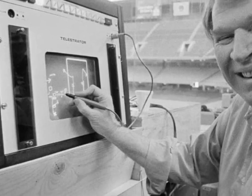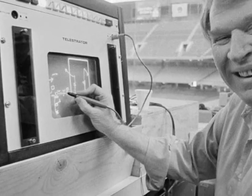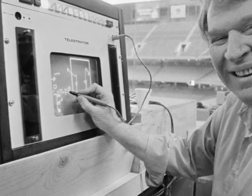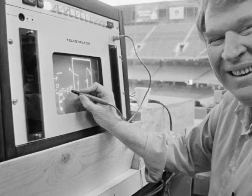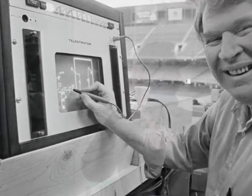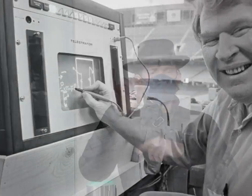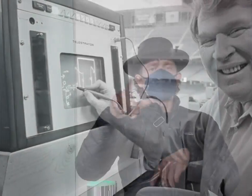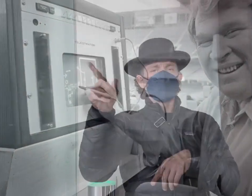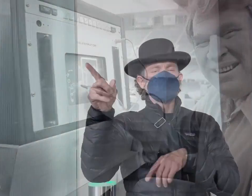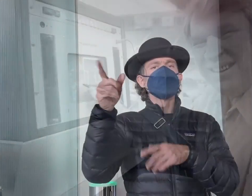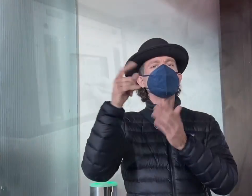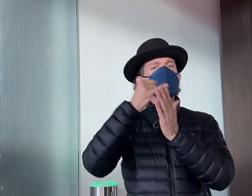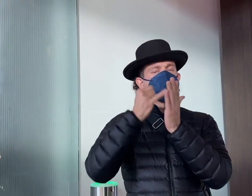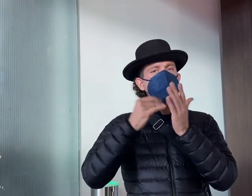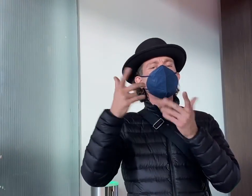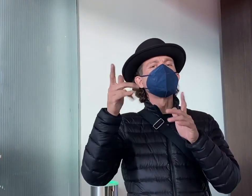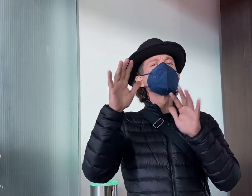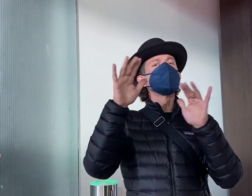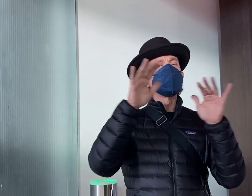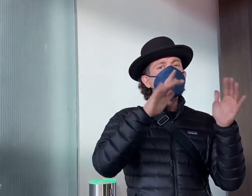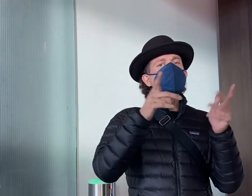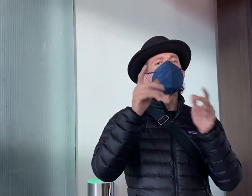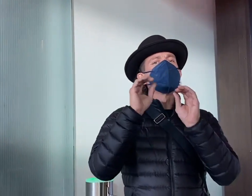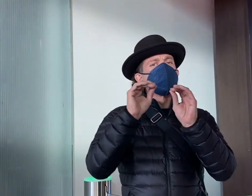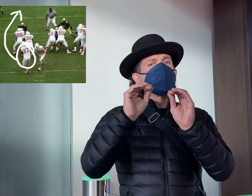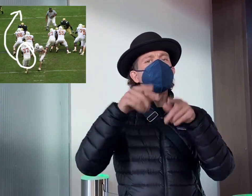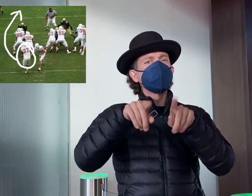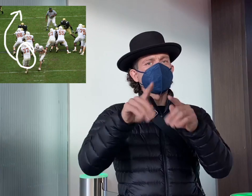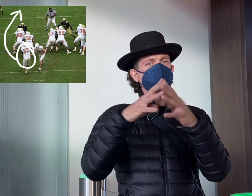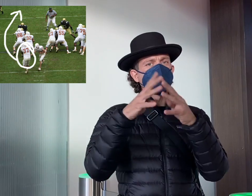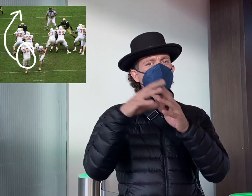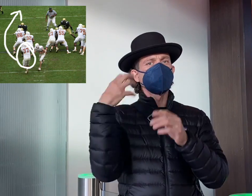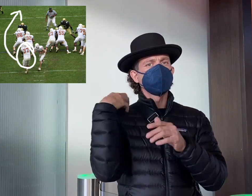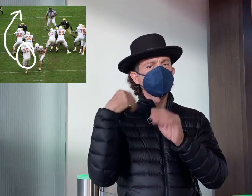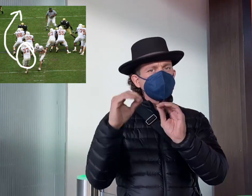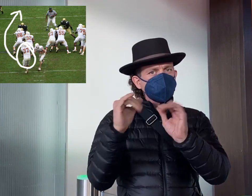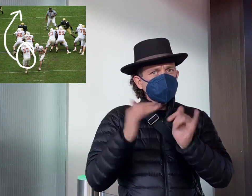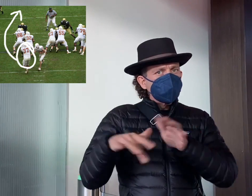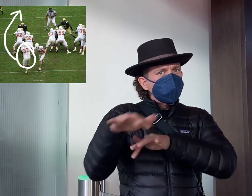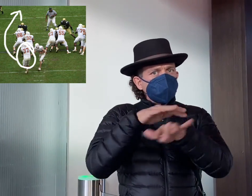The Telestrator opened the door for all coaches to teach their players using technology like never before.